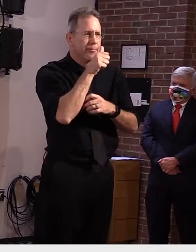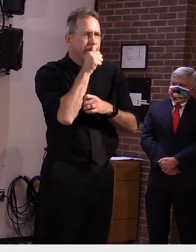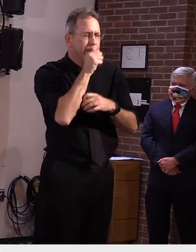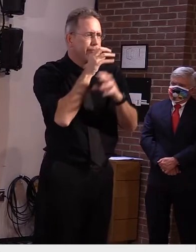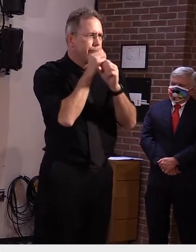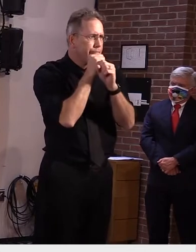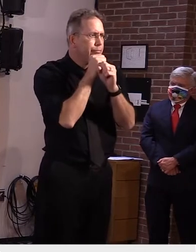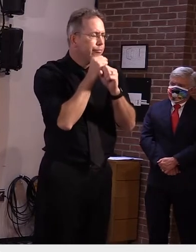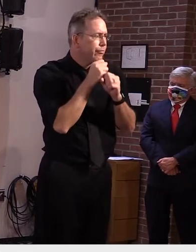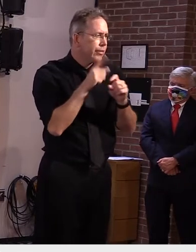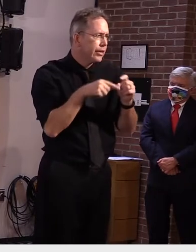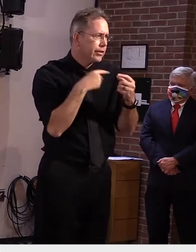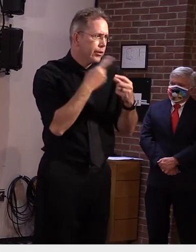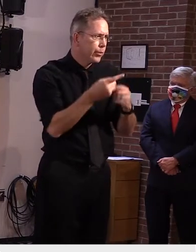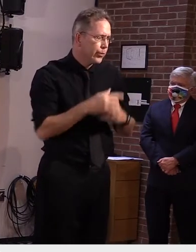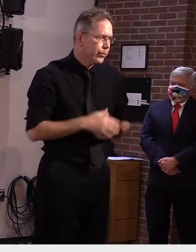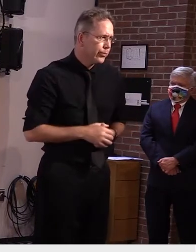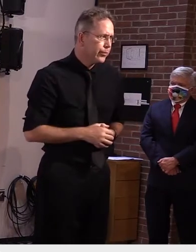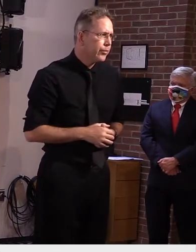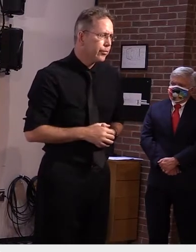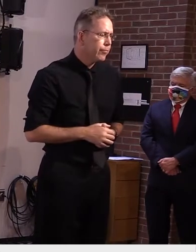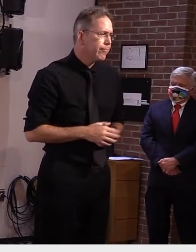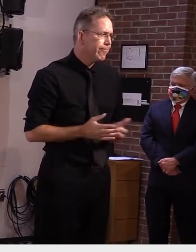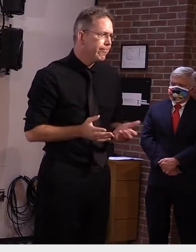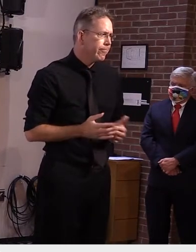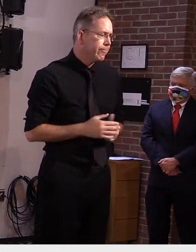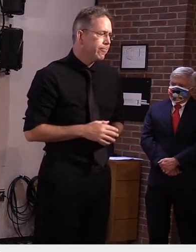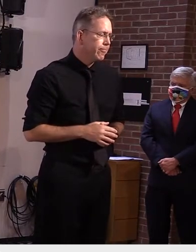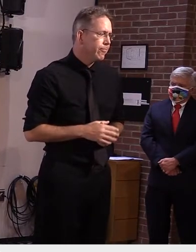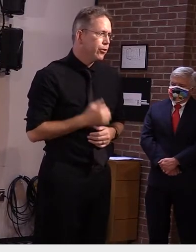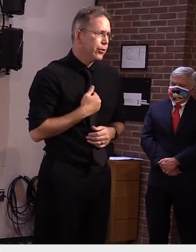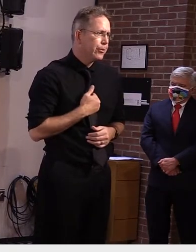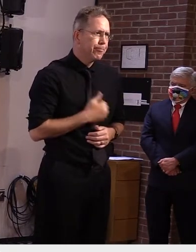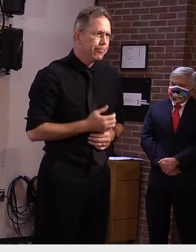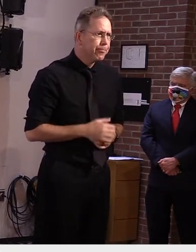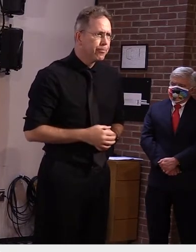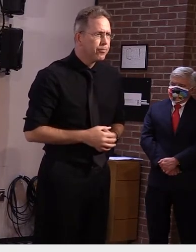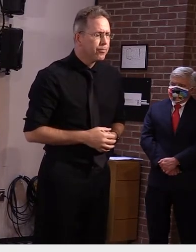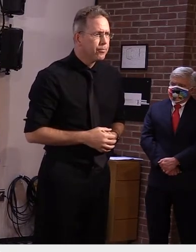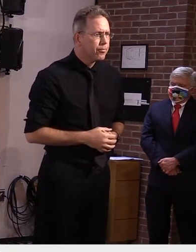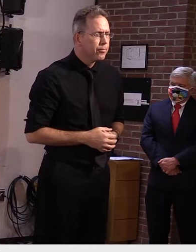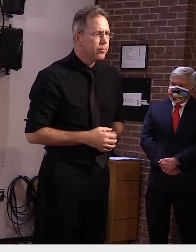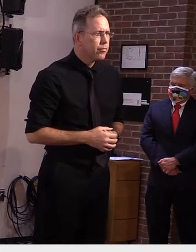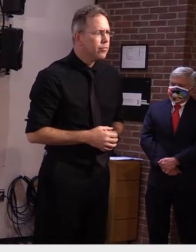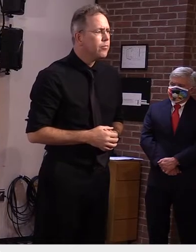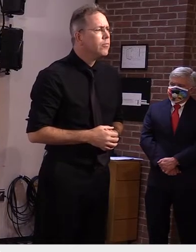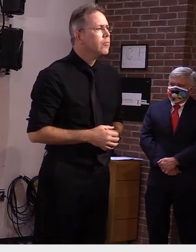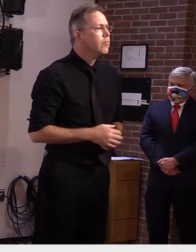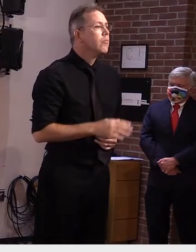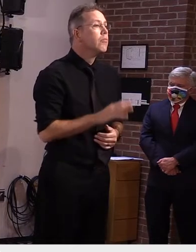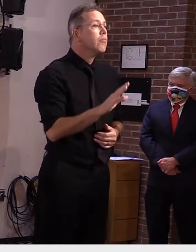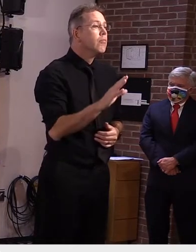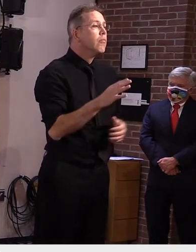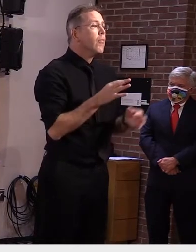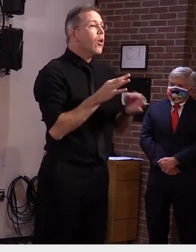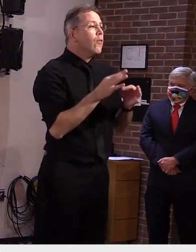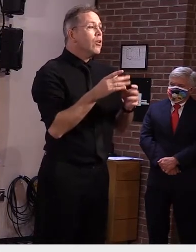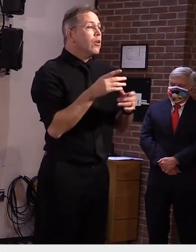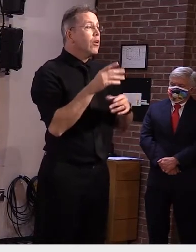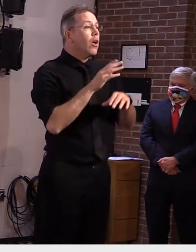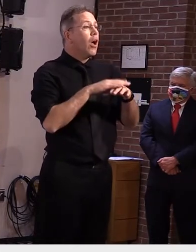so unfortunately i just can't share any additional information we're posting information on the health department website